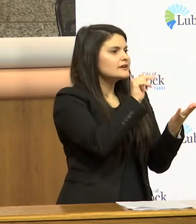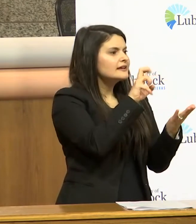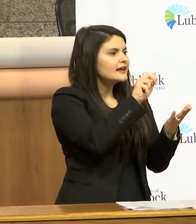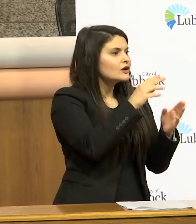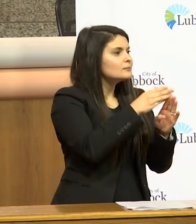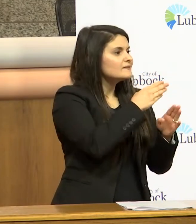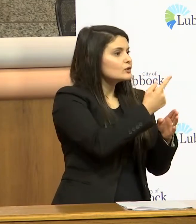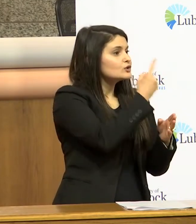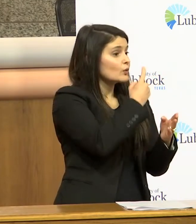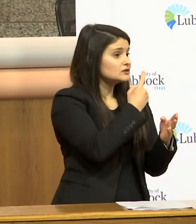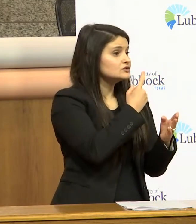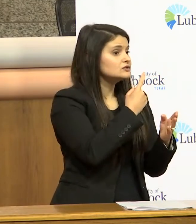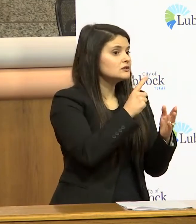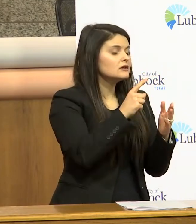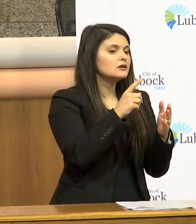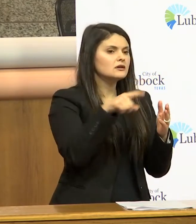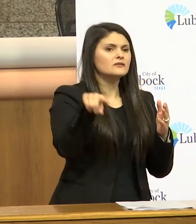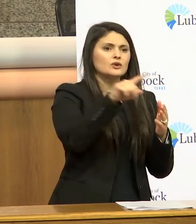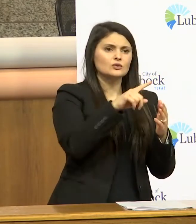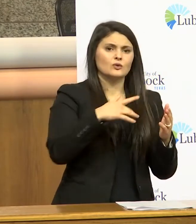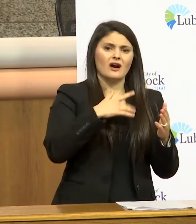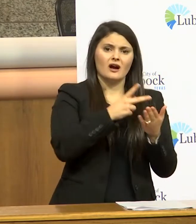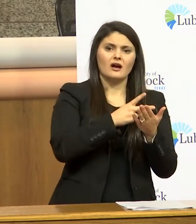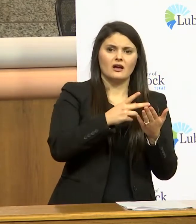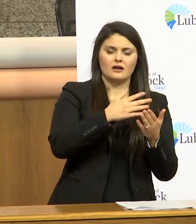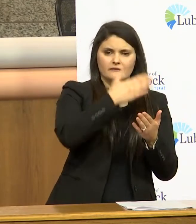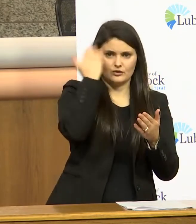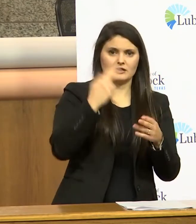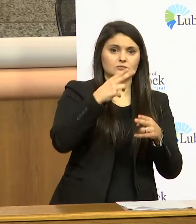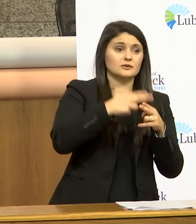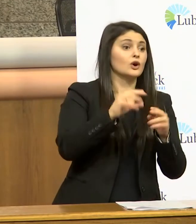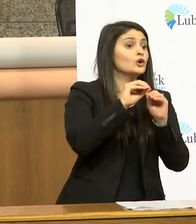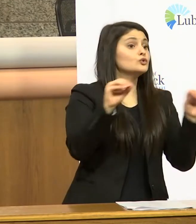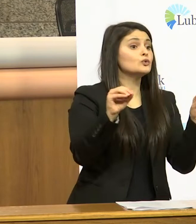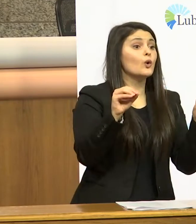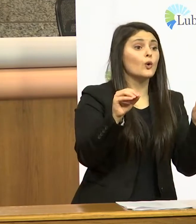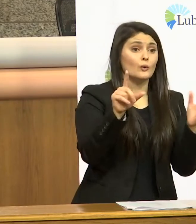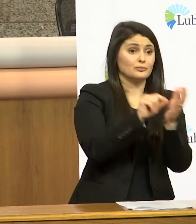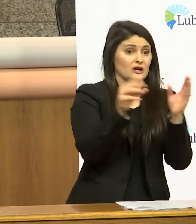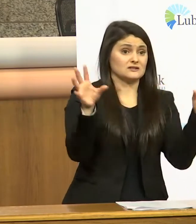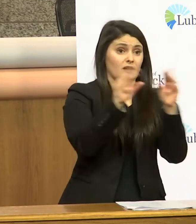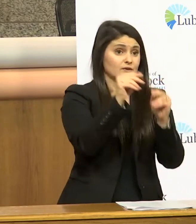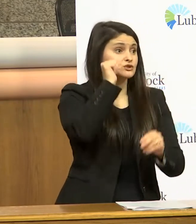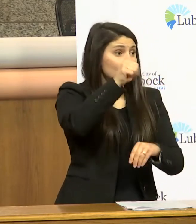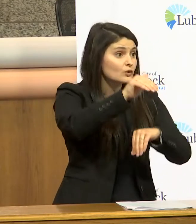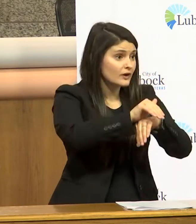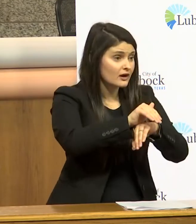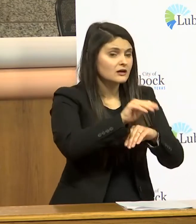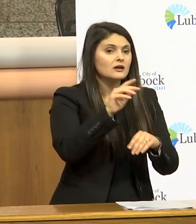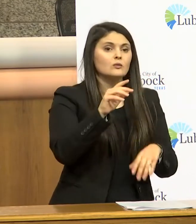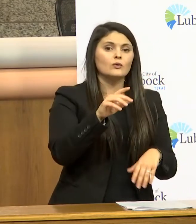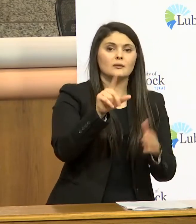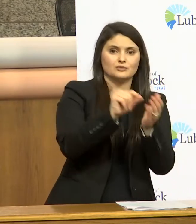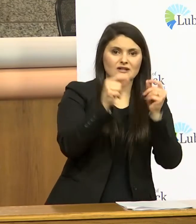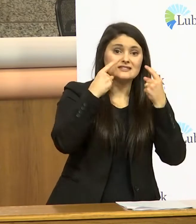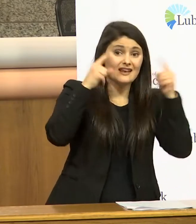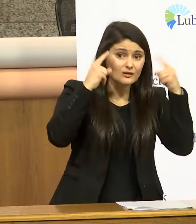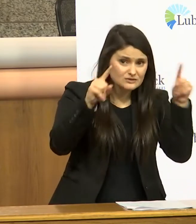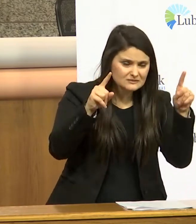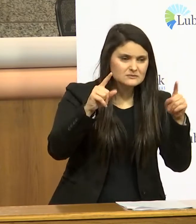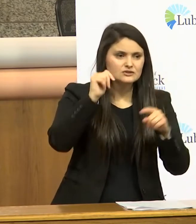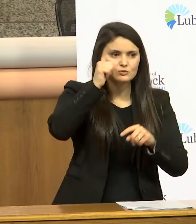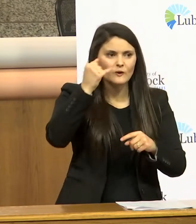you before your question just something for you guys i feel to mention no press conference tomorrow night we'll do press advisories as tests come in tomorrow